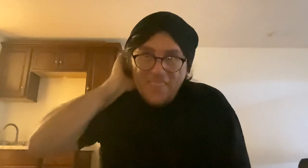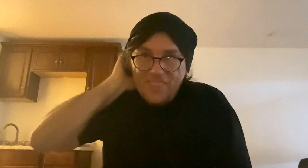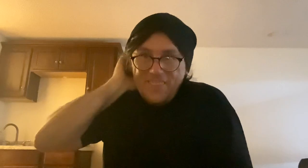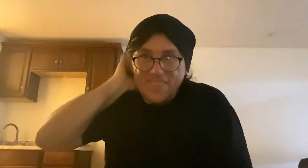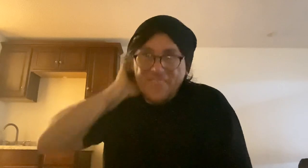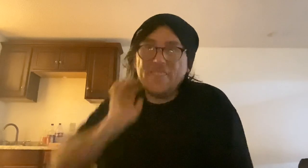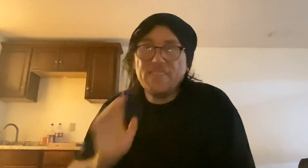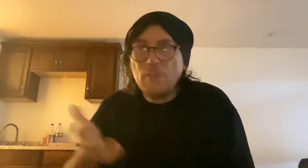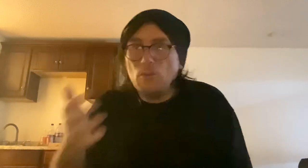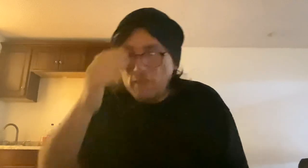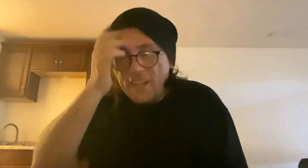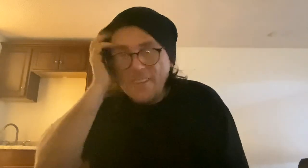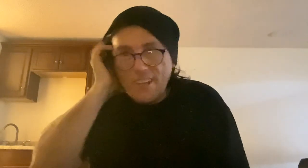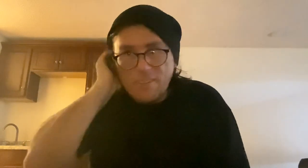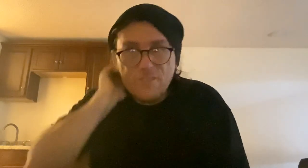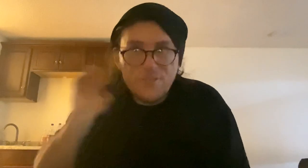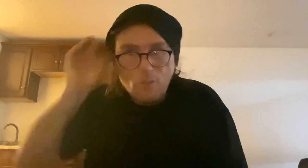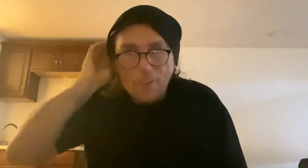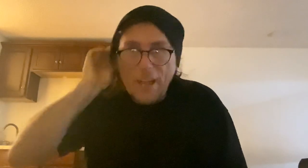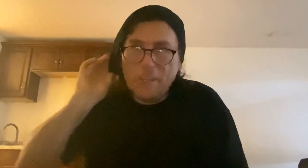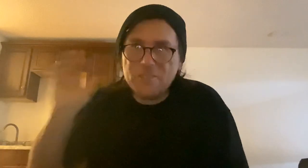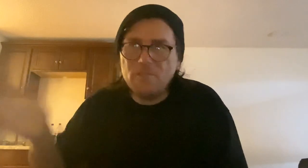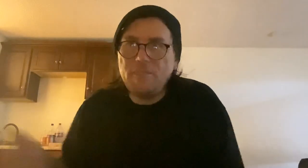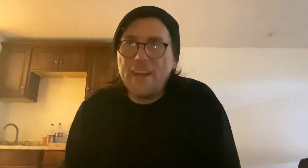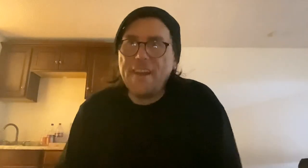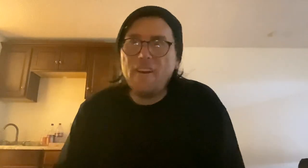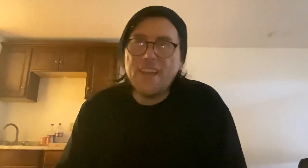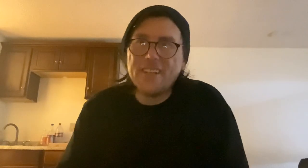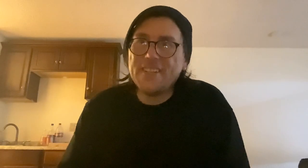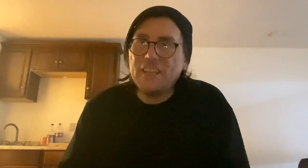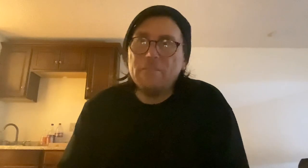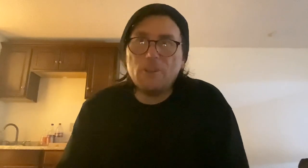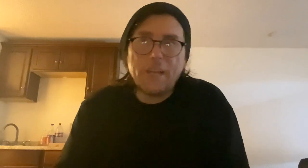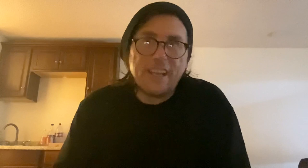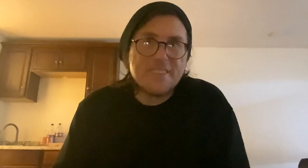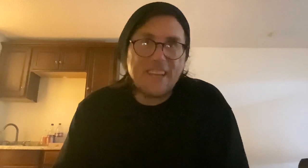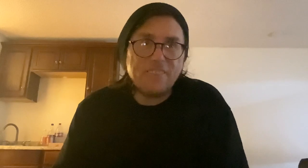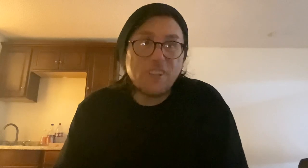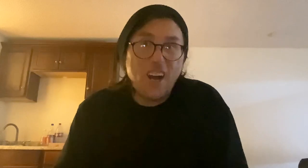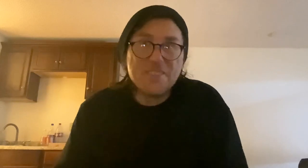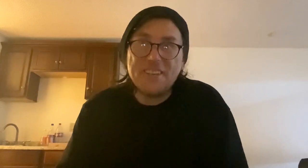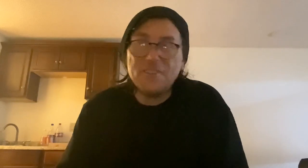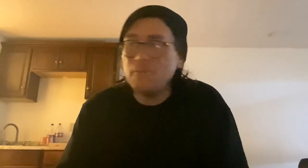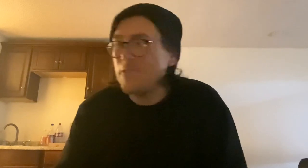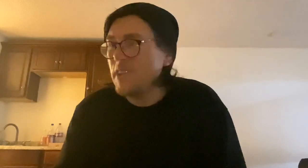they will, you know, do all that because you'll find out in the very beginning it's kind of costly to do it yourself.